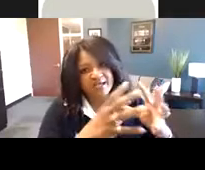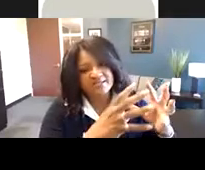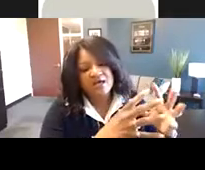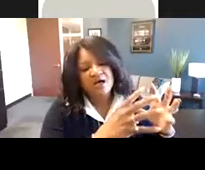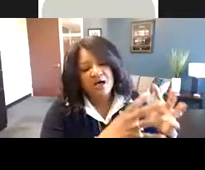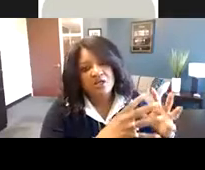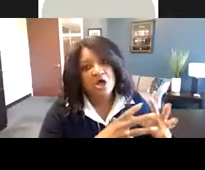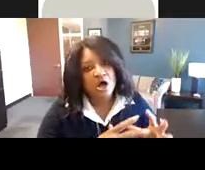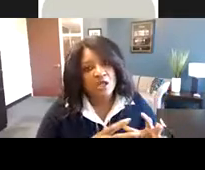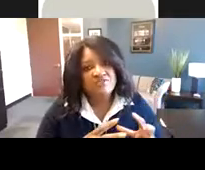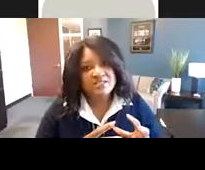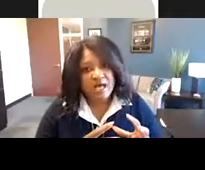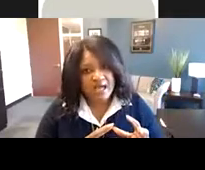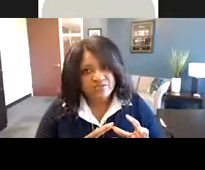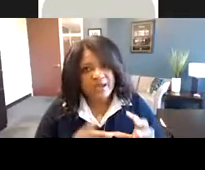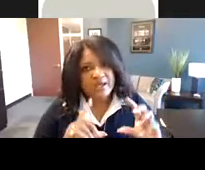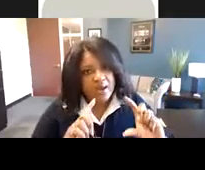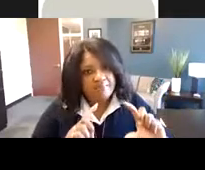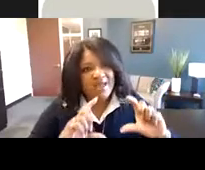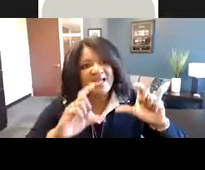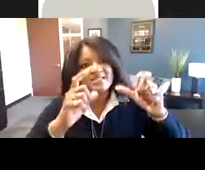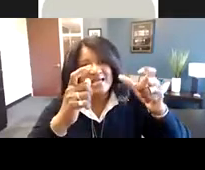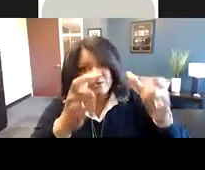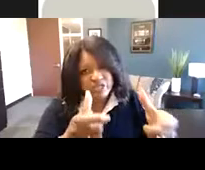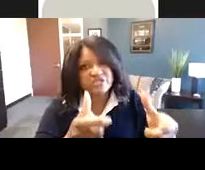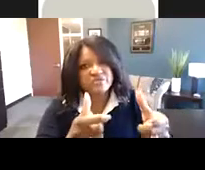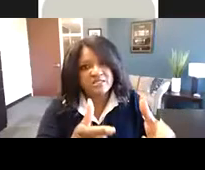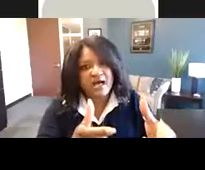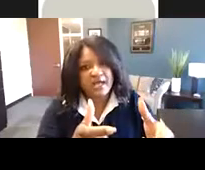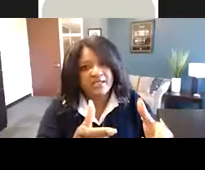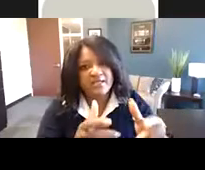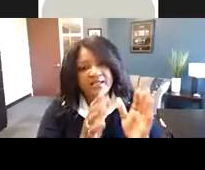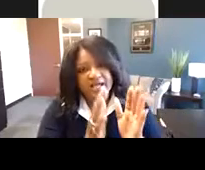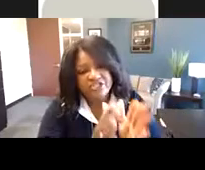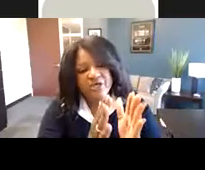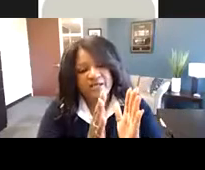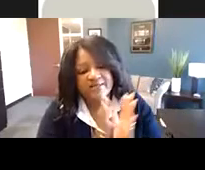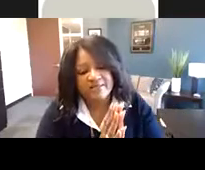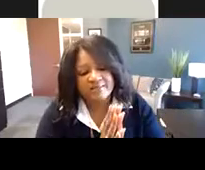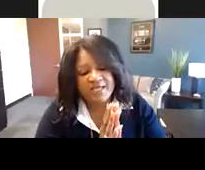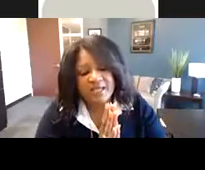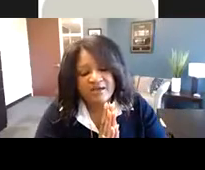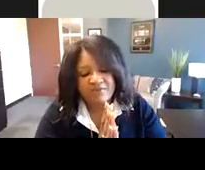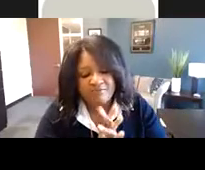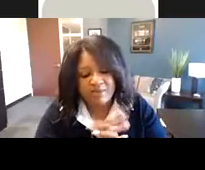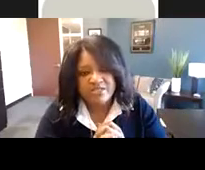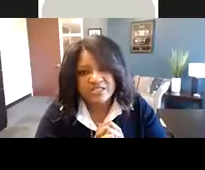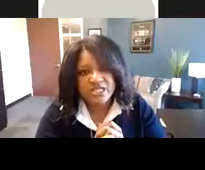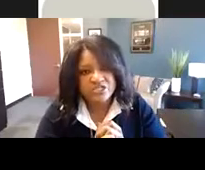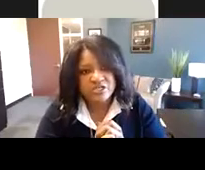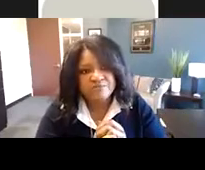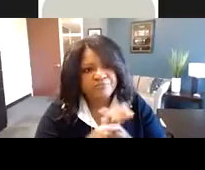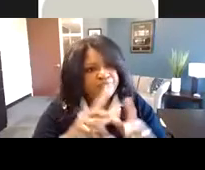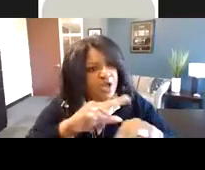impacts along all of these lines, right? Going back to that original slide that I showed at the beginning of my